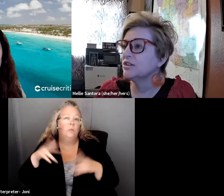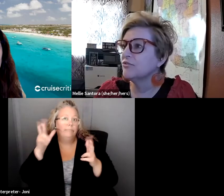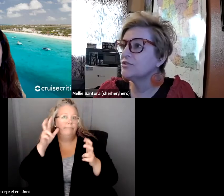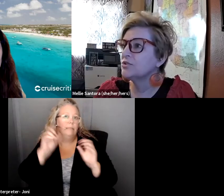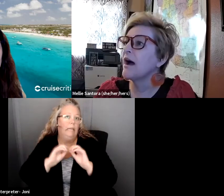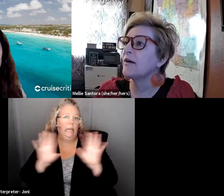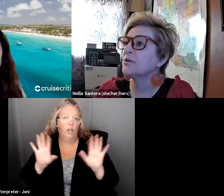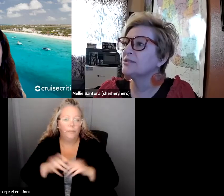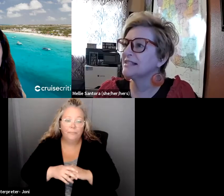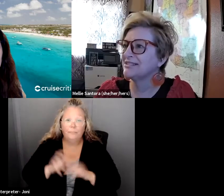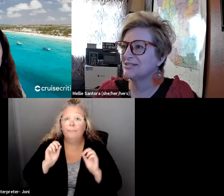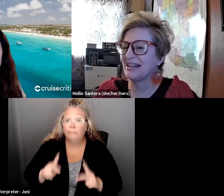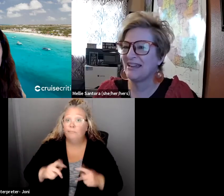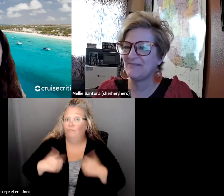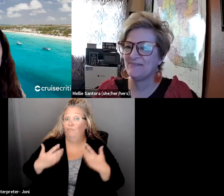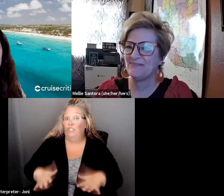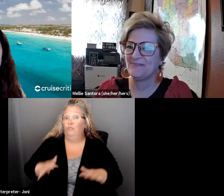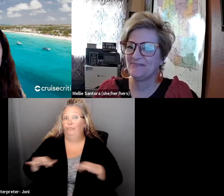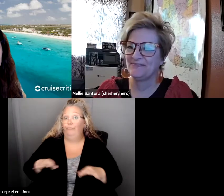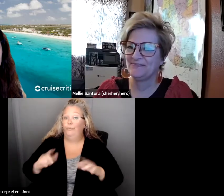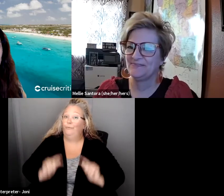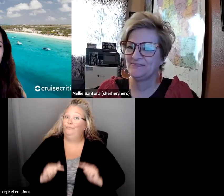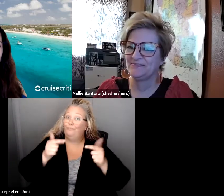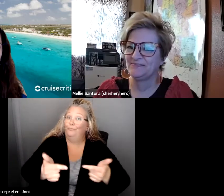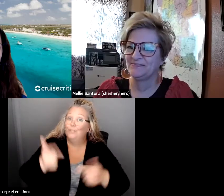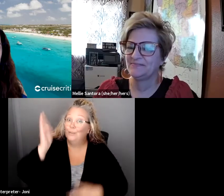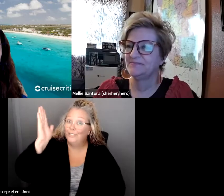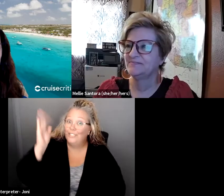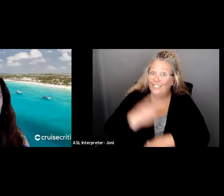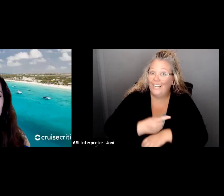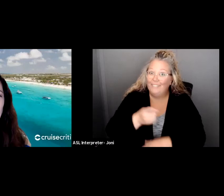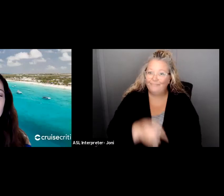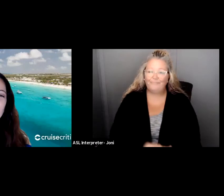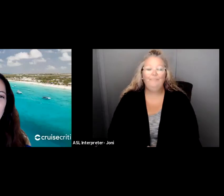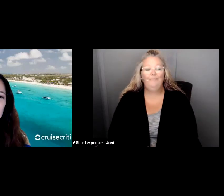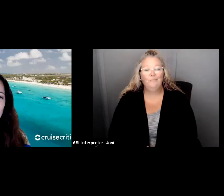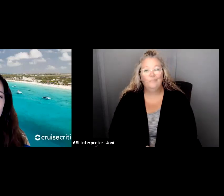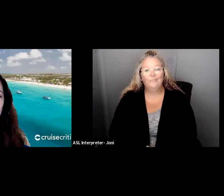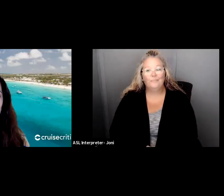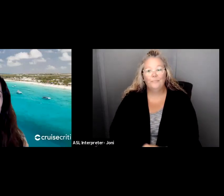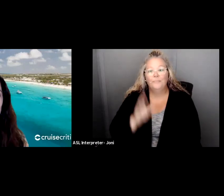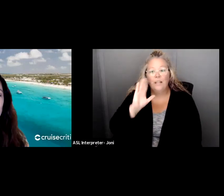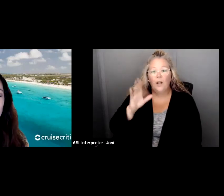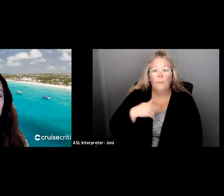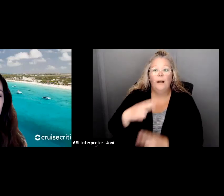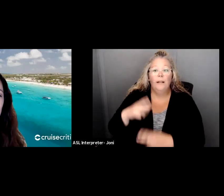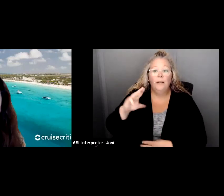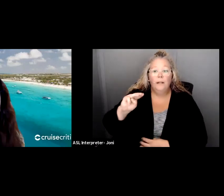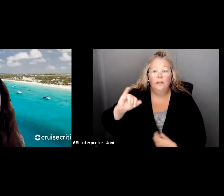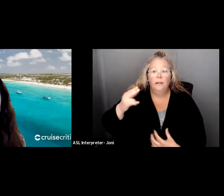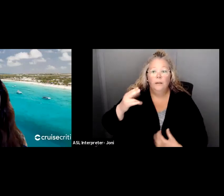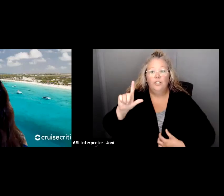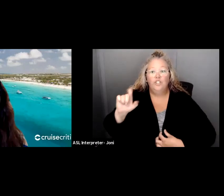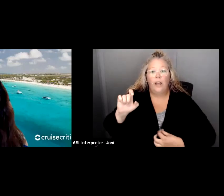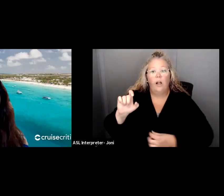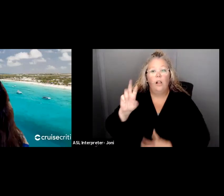and turn it over to our presenters today. Hi, everybody. I'm Michelle West, and I'm with Akraze.